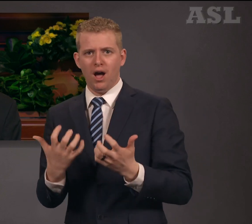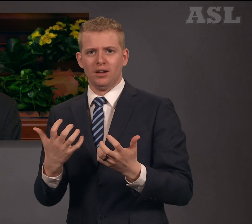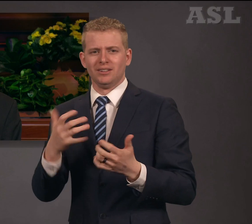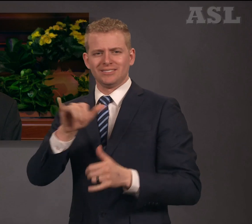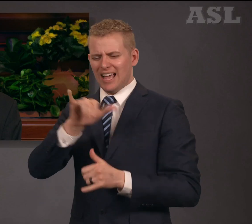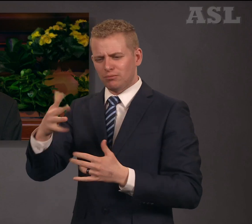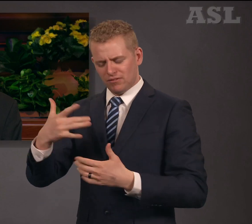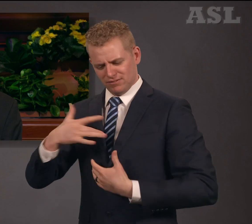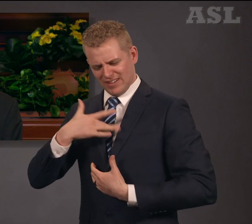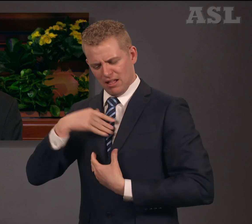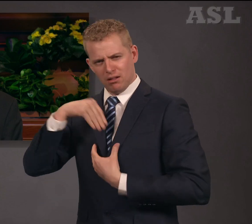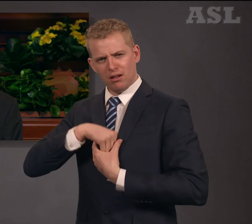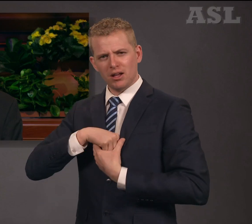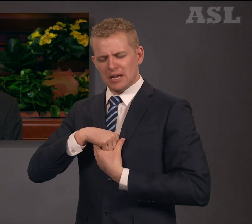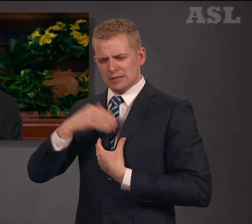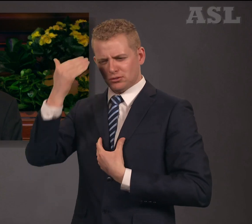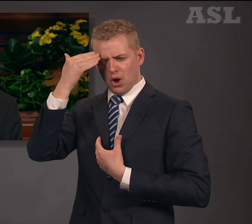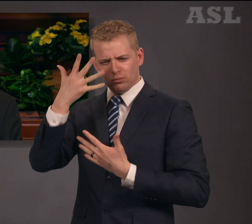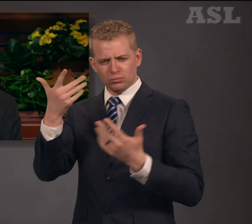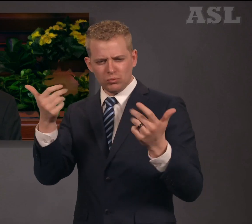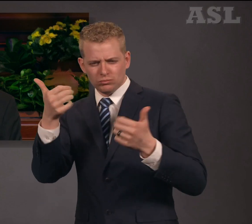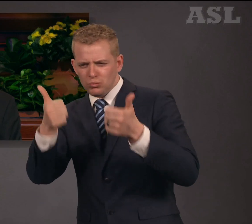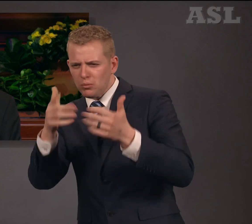he or she comes into mortality.